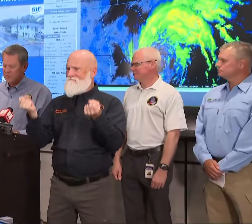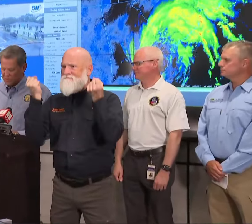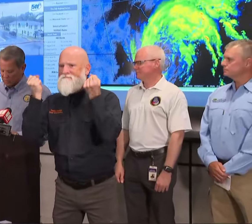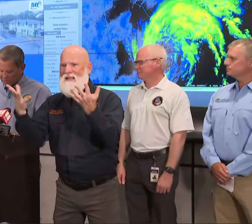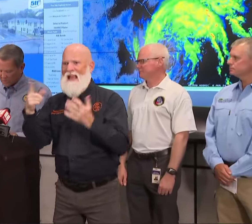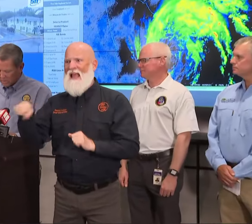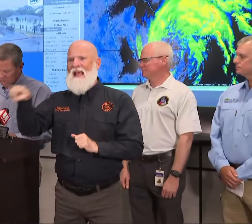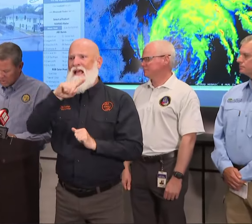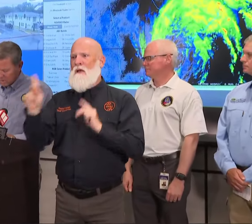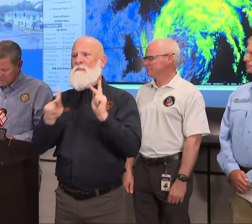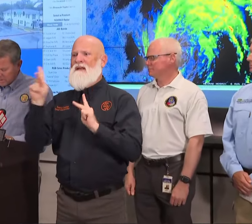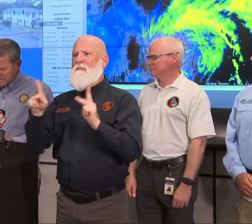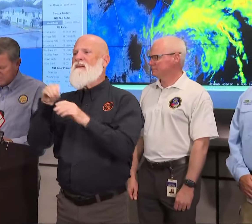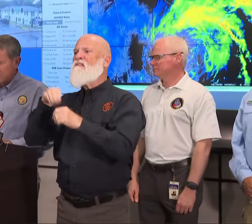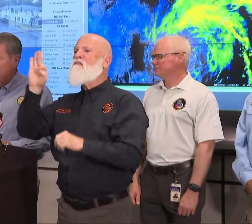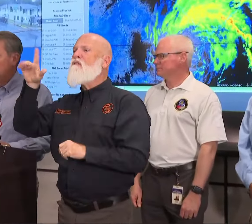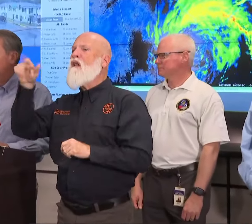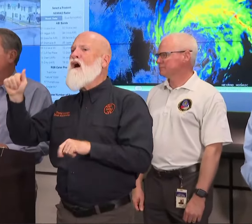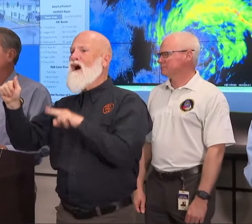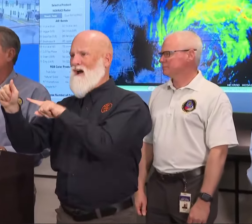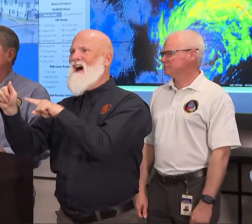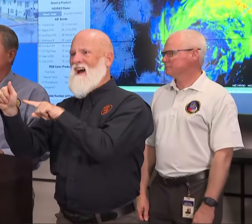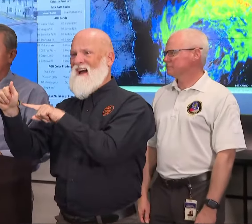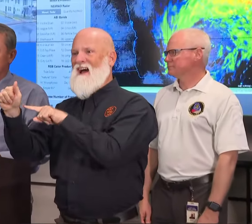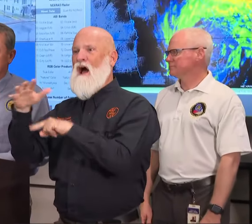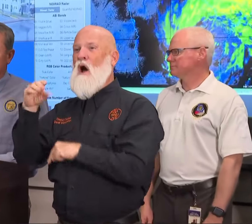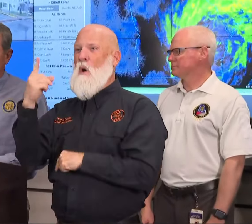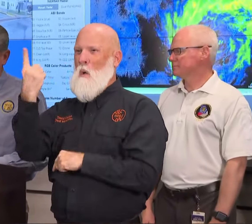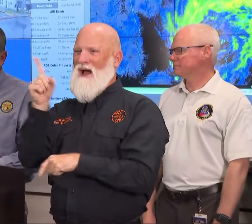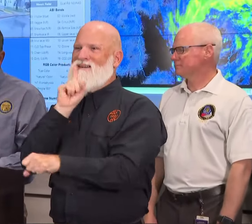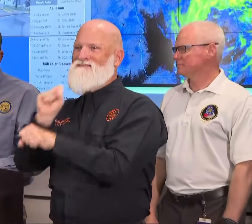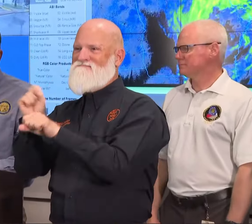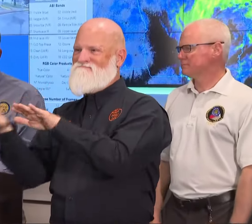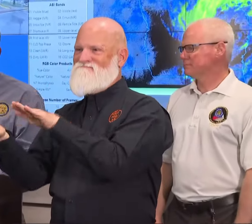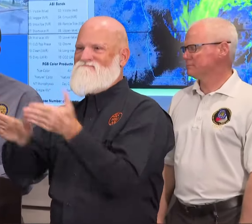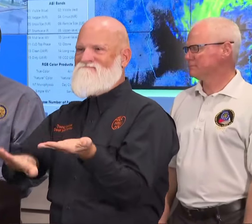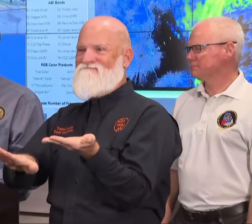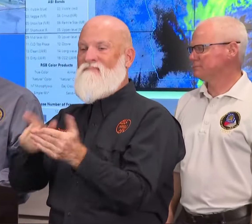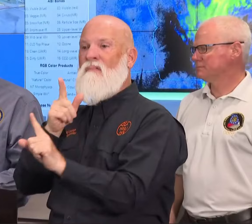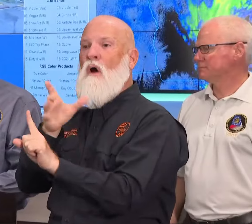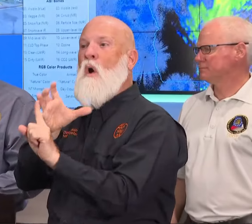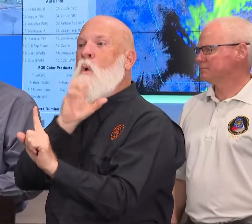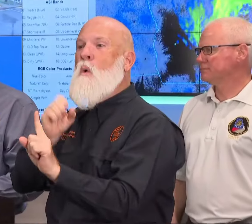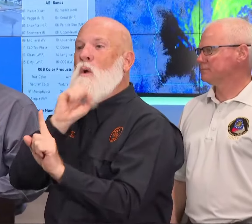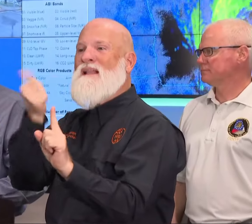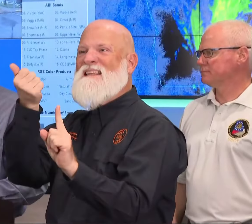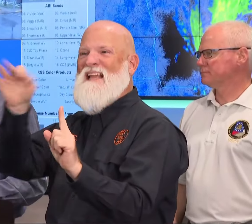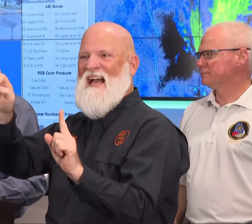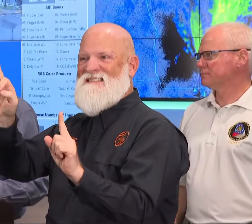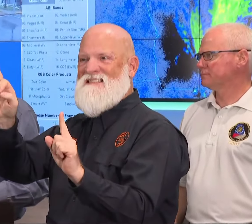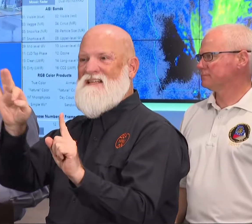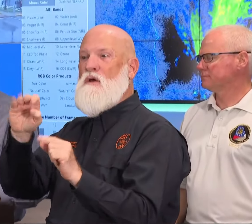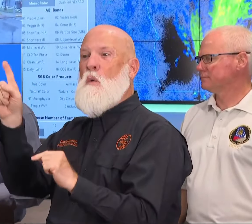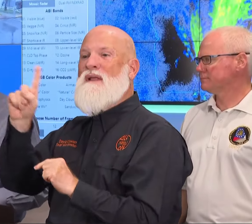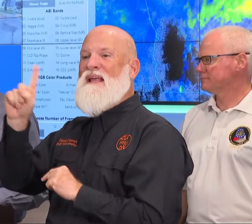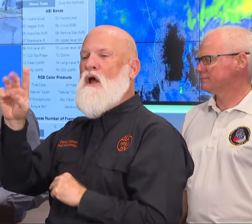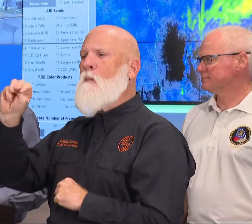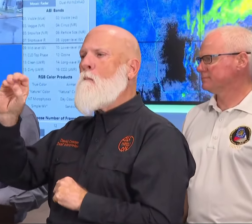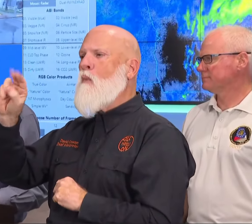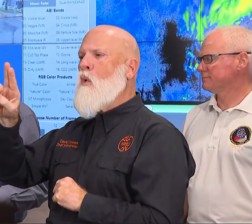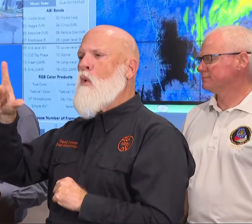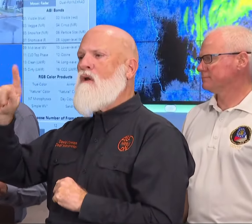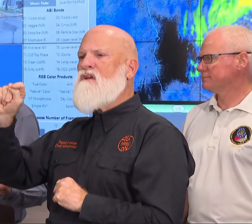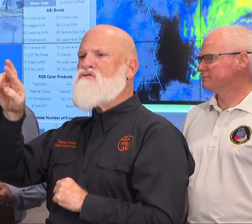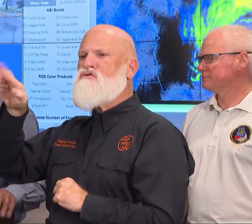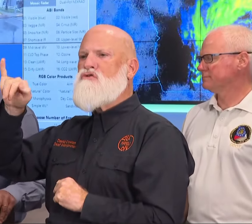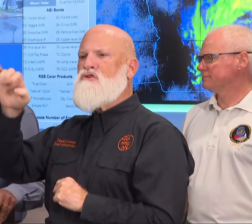in Moultrie Georgia and we just want to offer our thoughts and prayers to all those that have been affected and certainly our prayers for our fellow